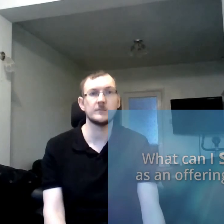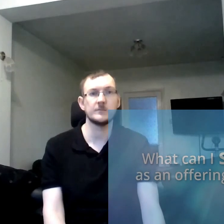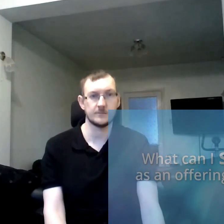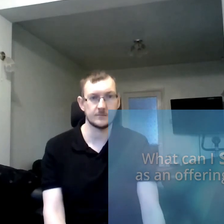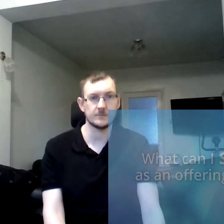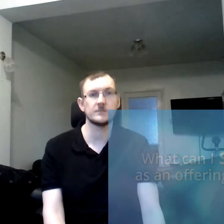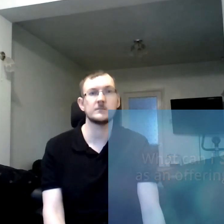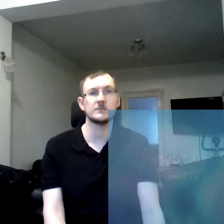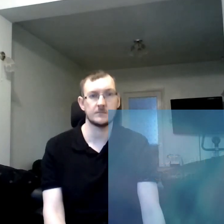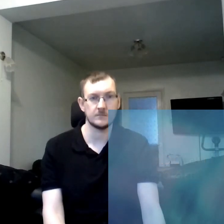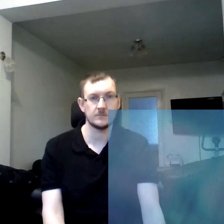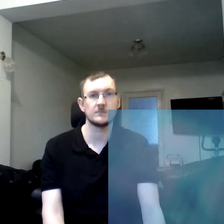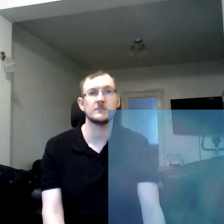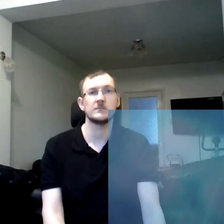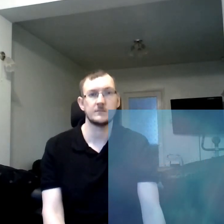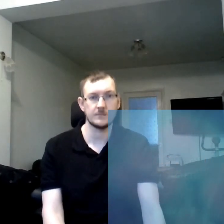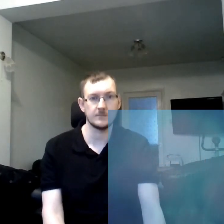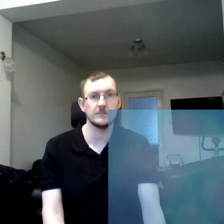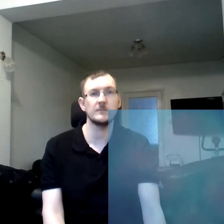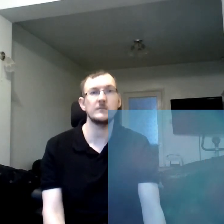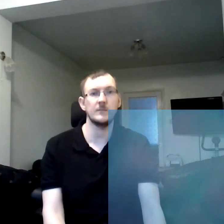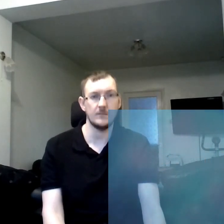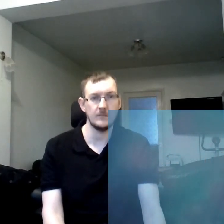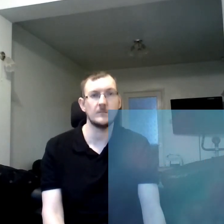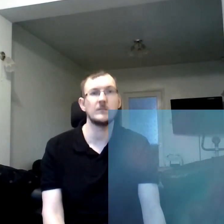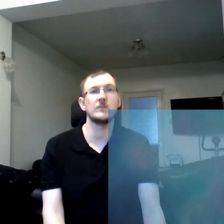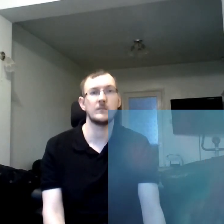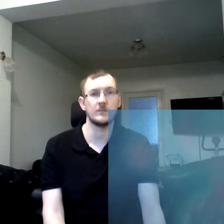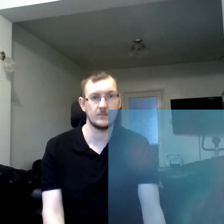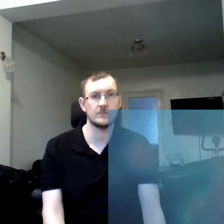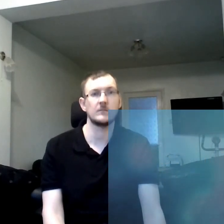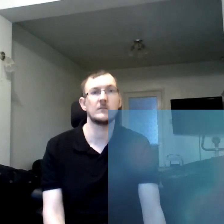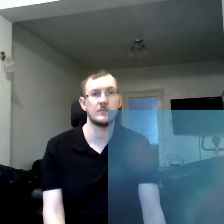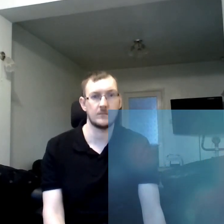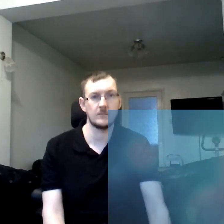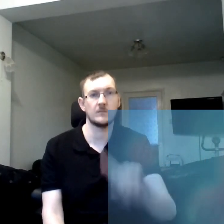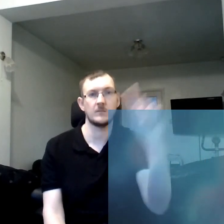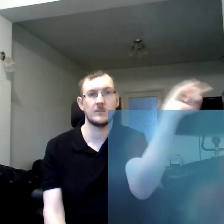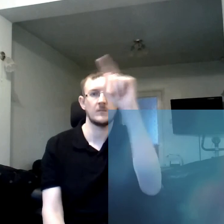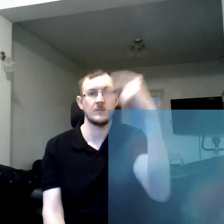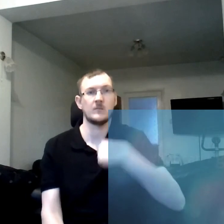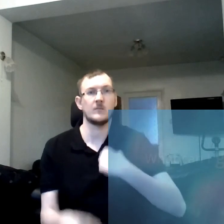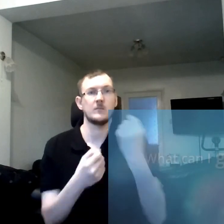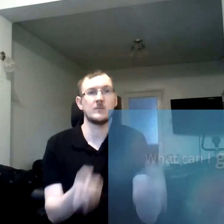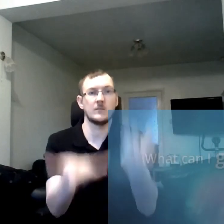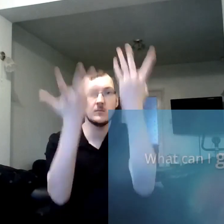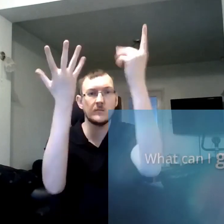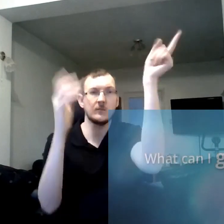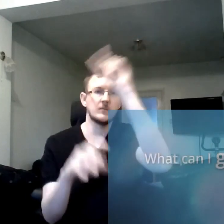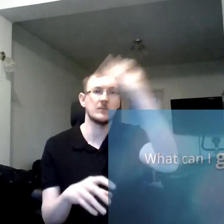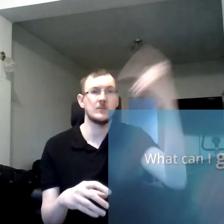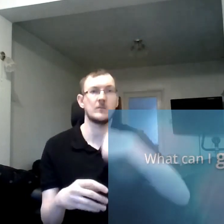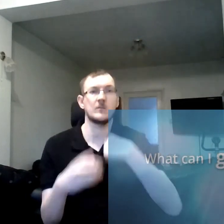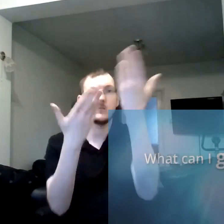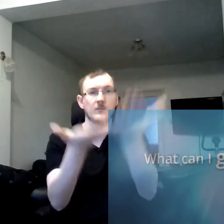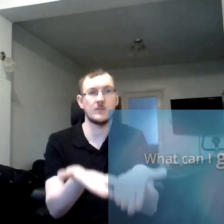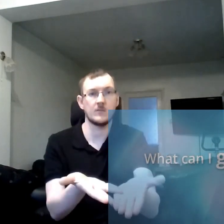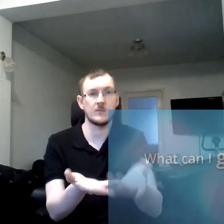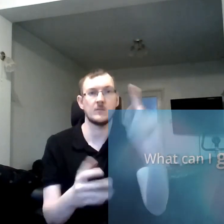what can i bring to the king of kings what can i give what can i bring